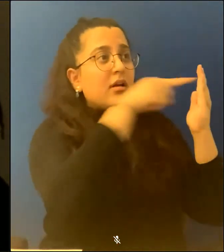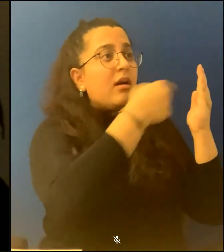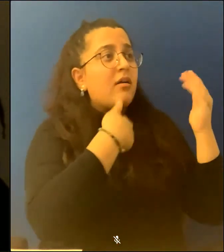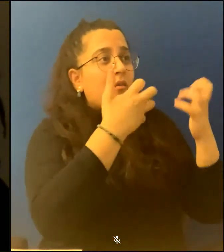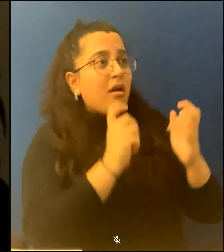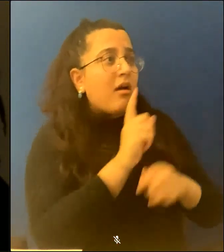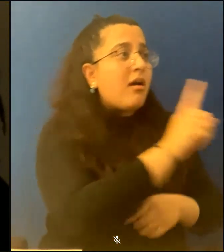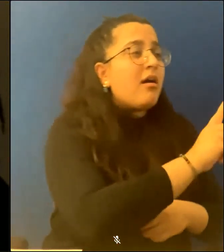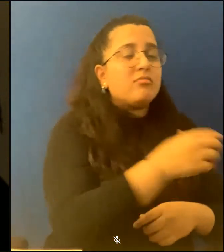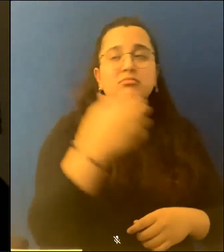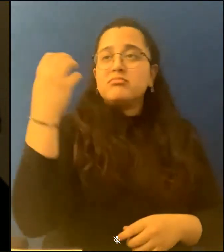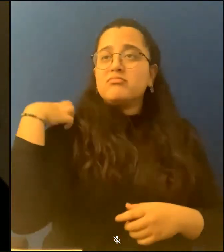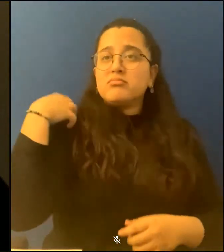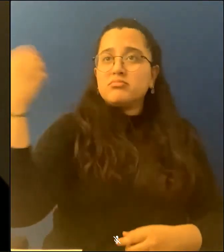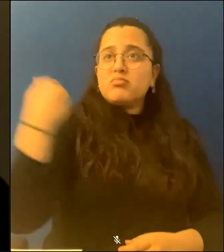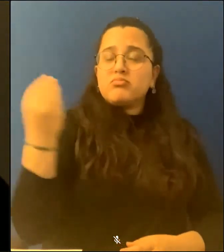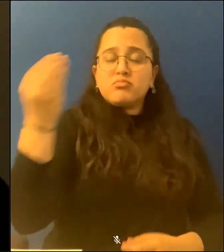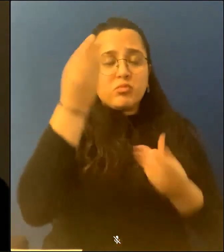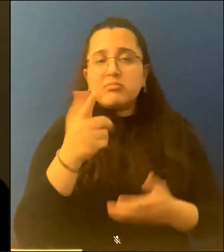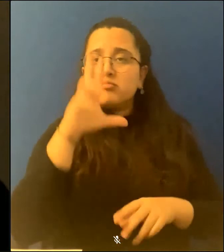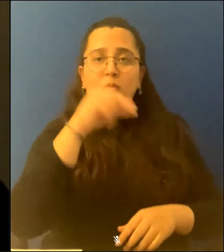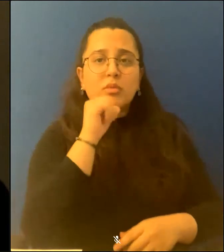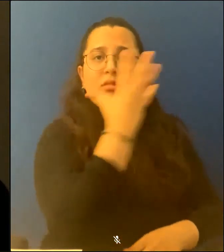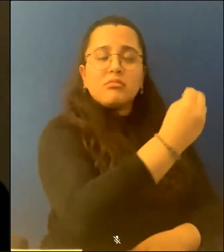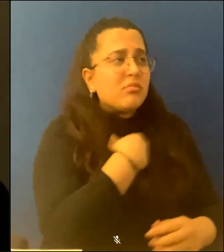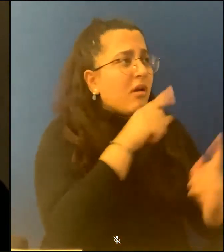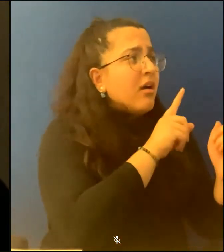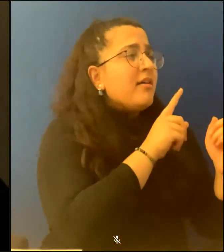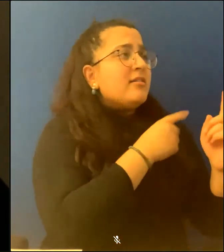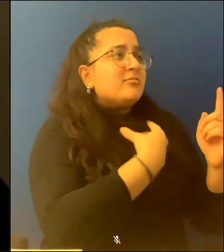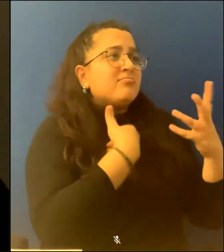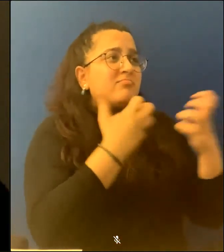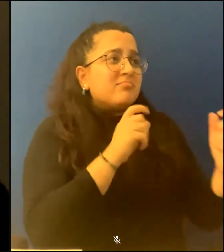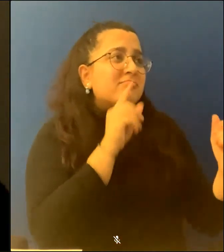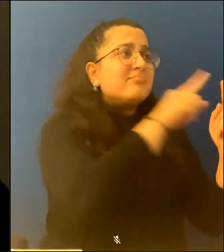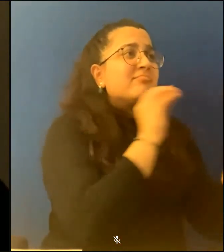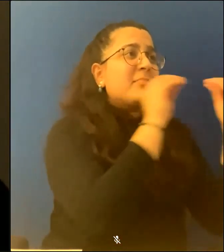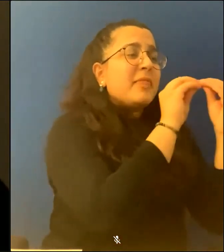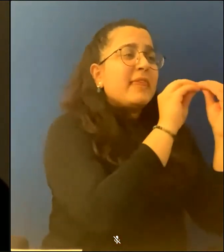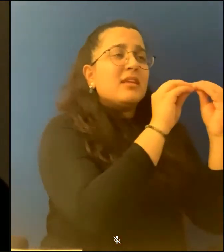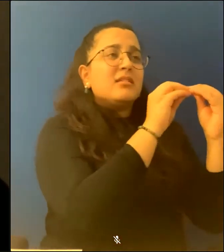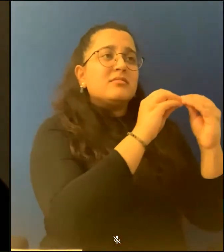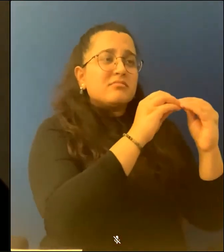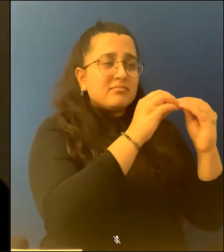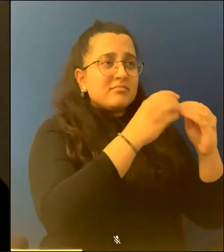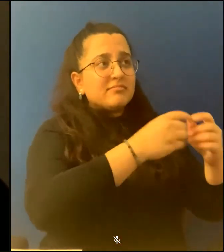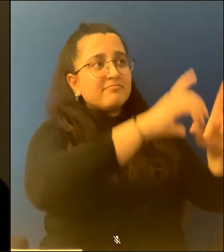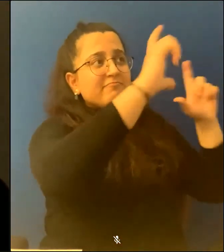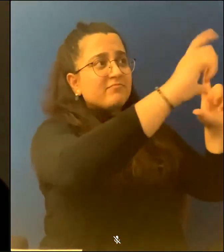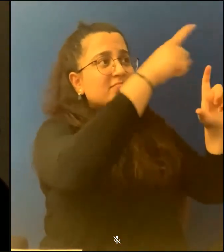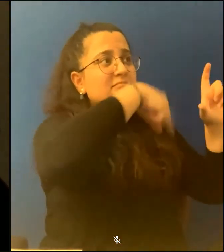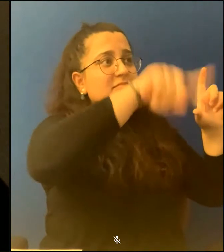The stage is the window circle between us. The emergency exit door. I keep you in my ear and give you